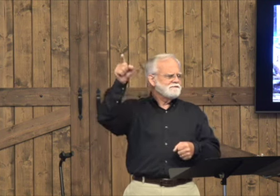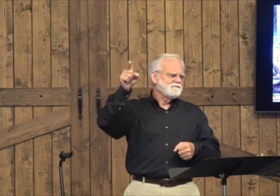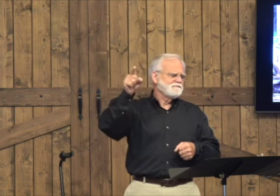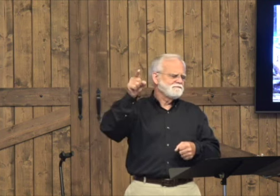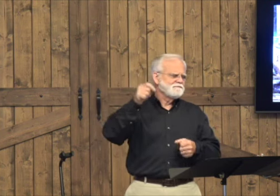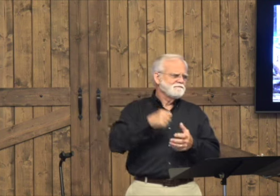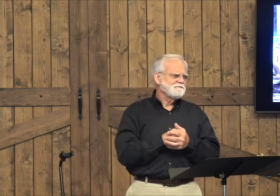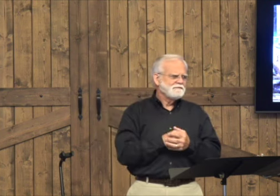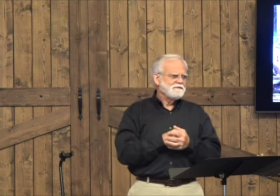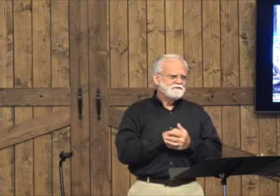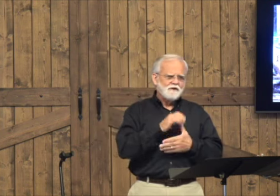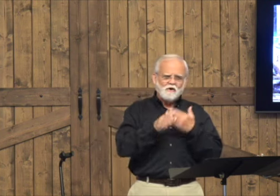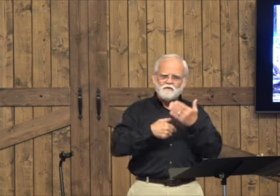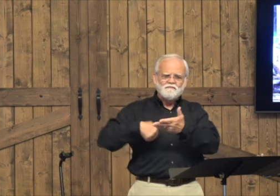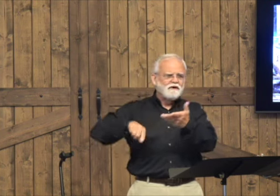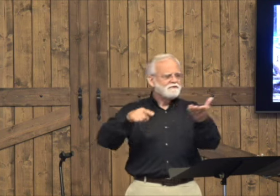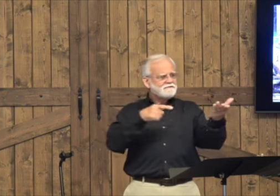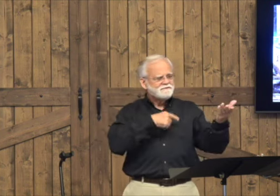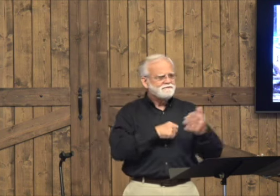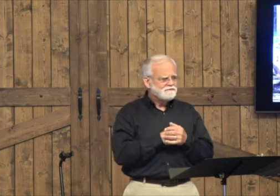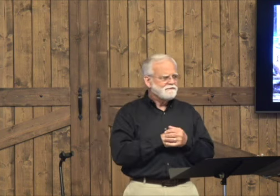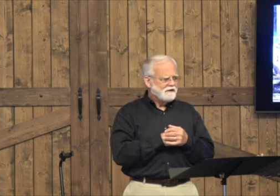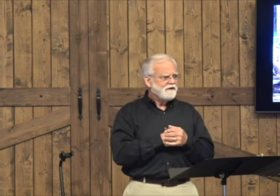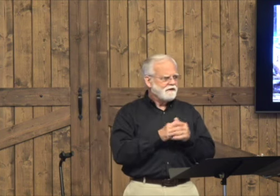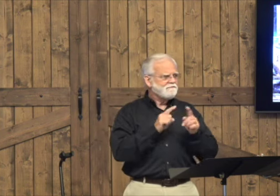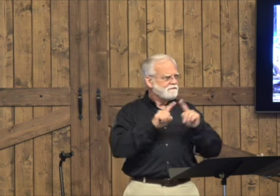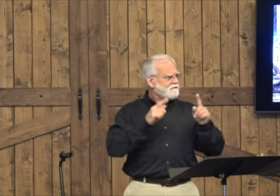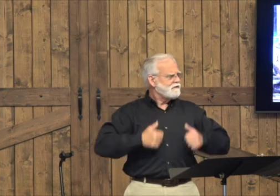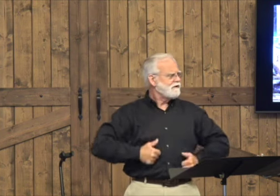faith and trust in Him. All of us.